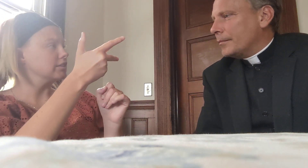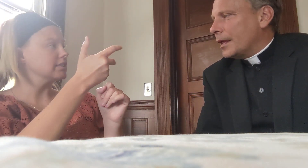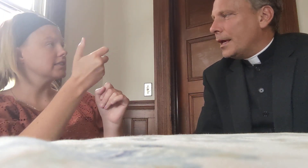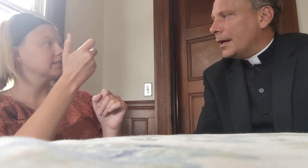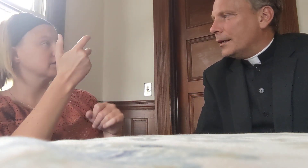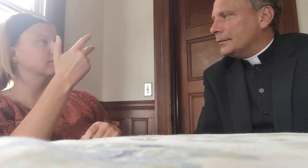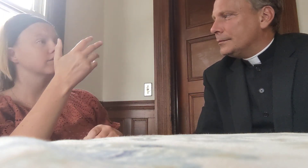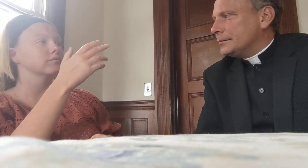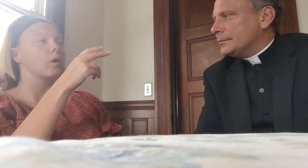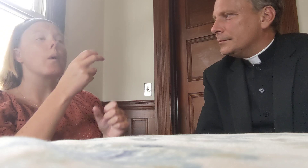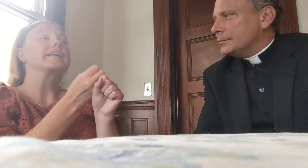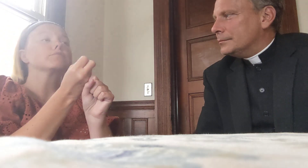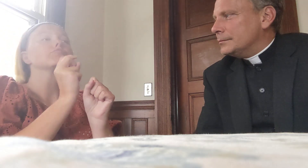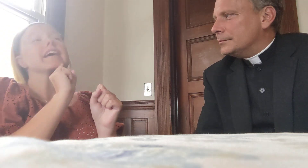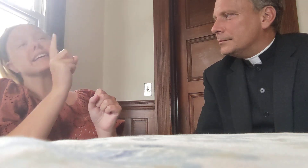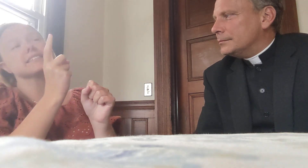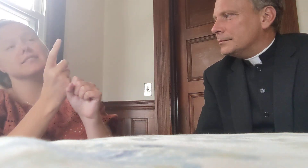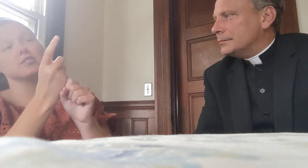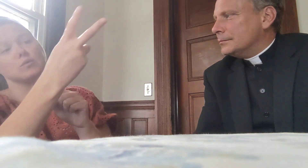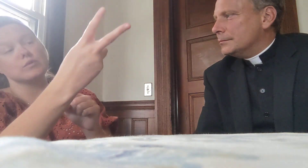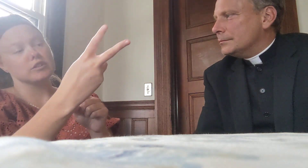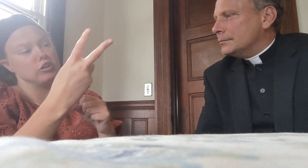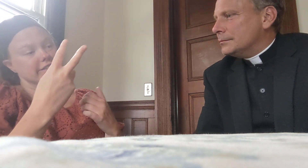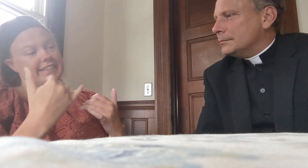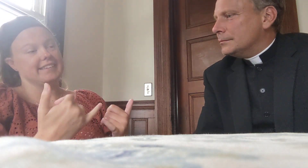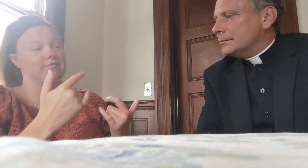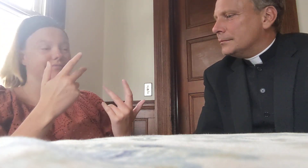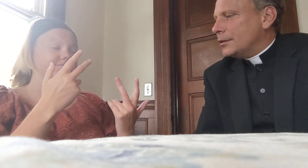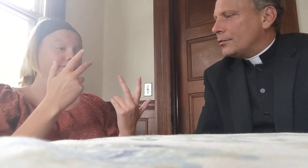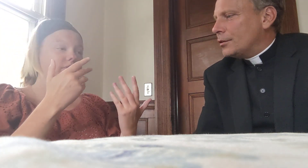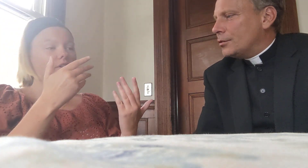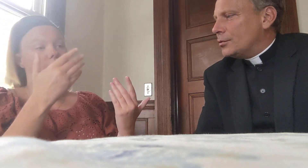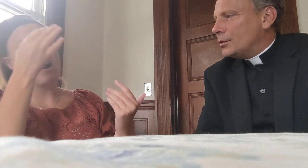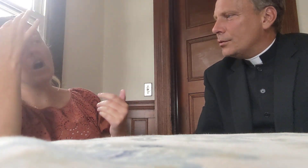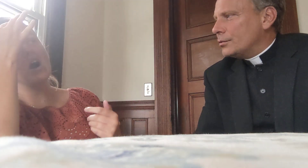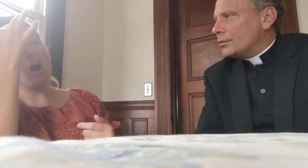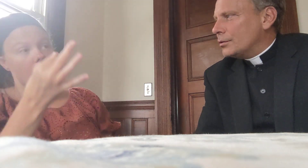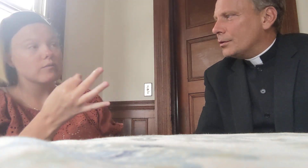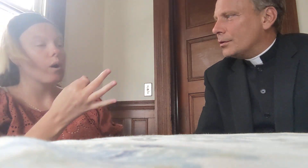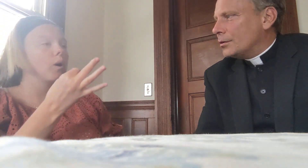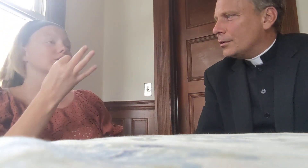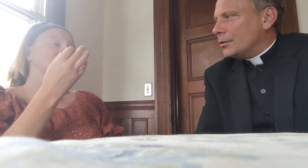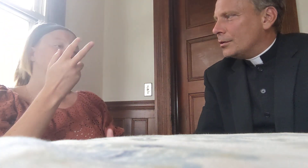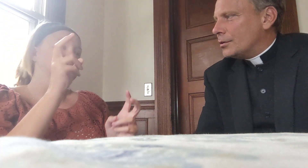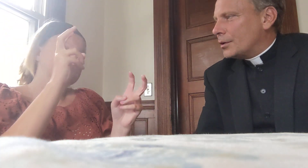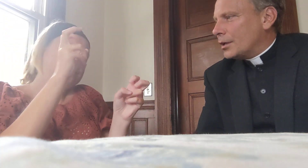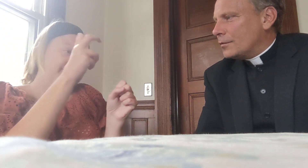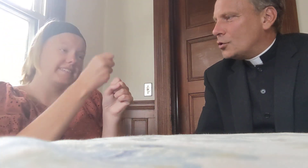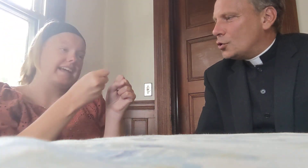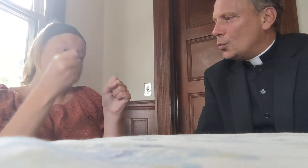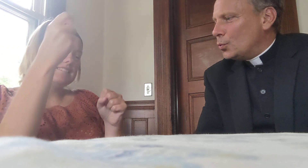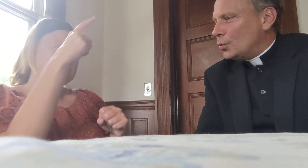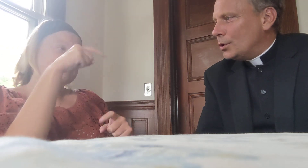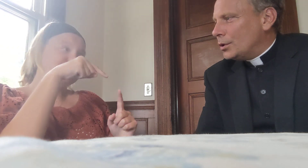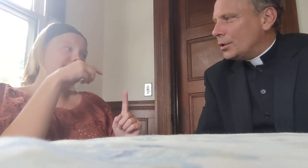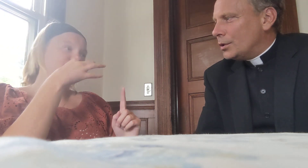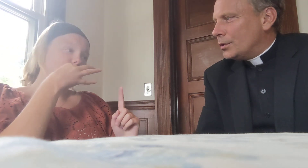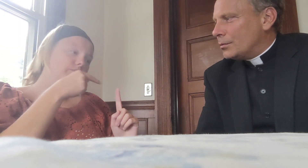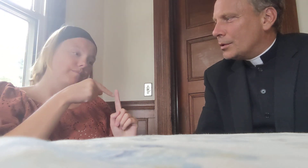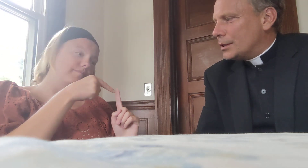Yeah, it's in two years, it's kind of soon, what's